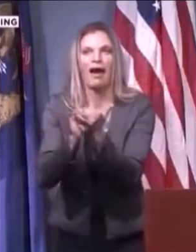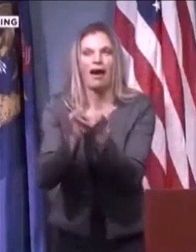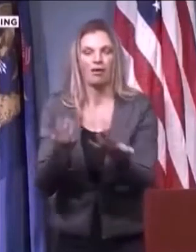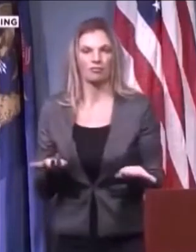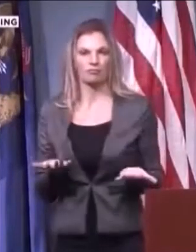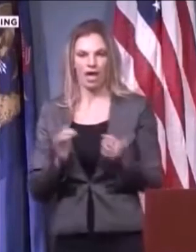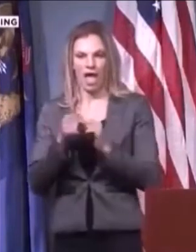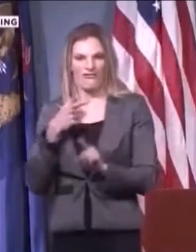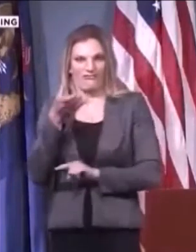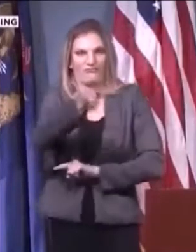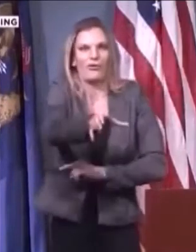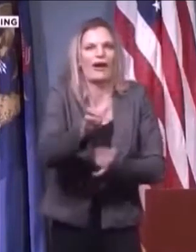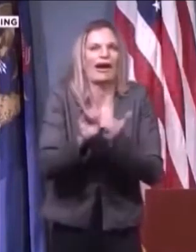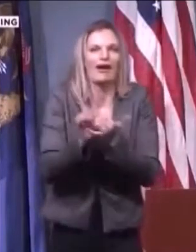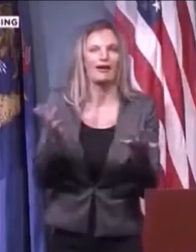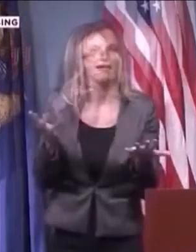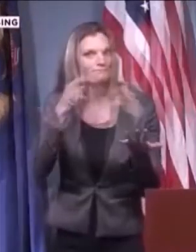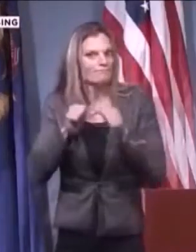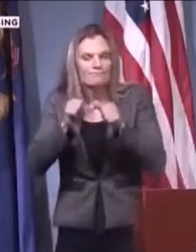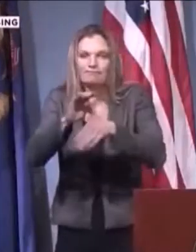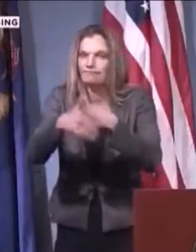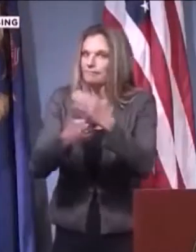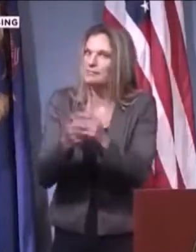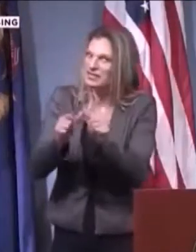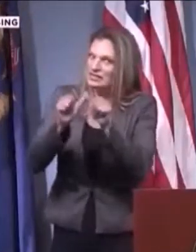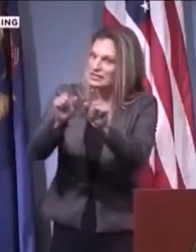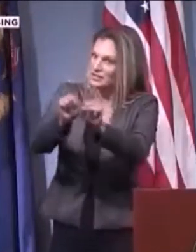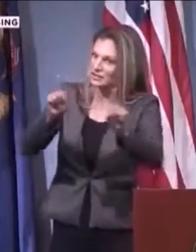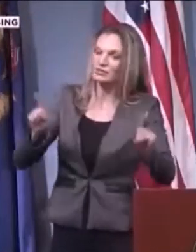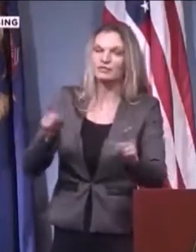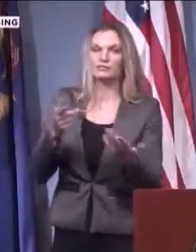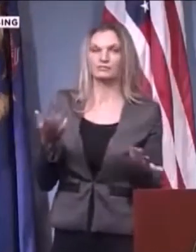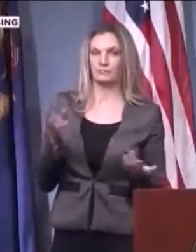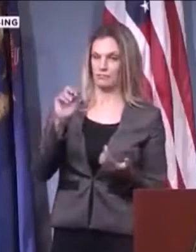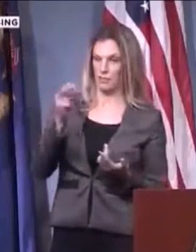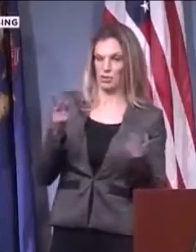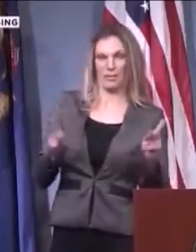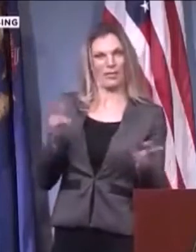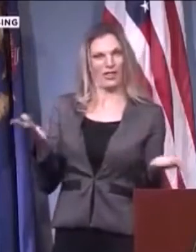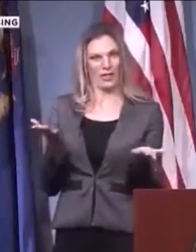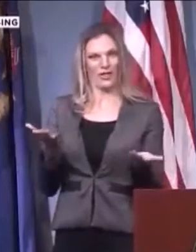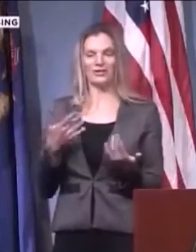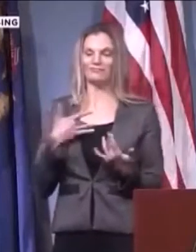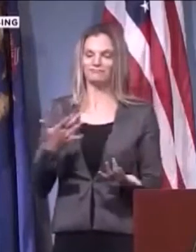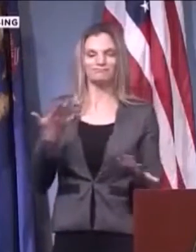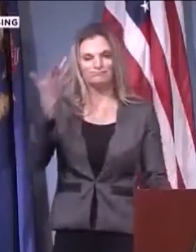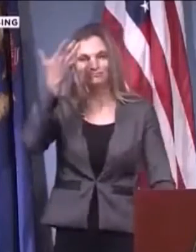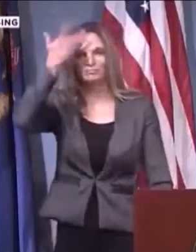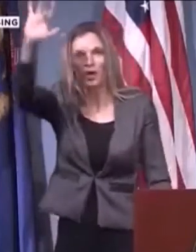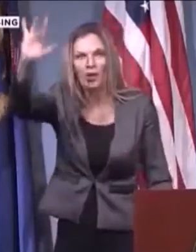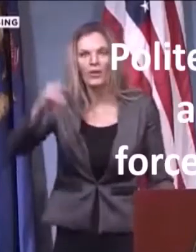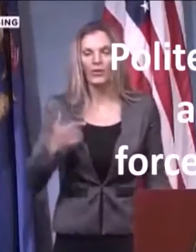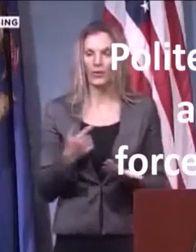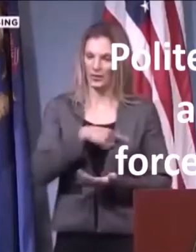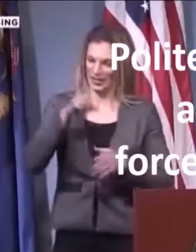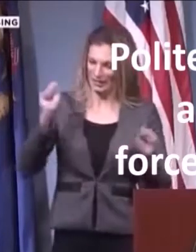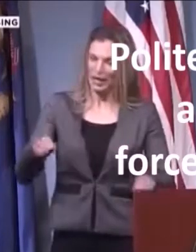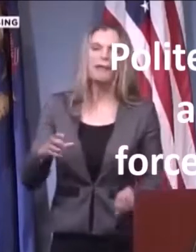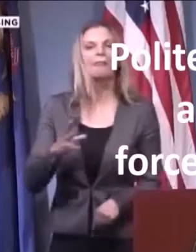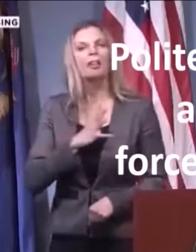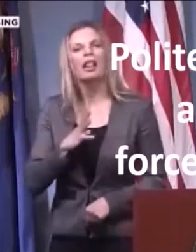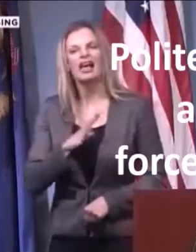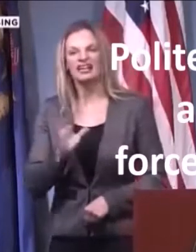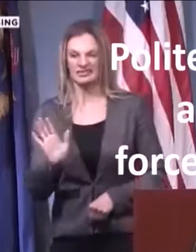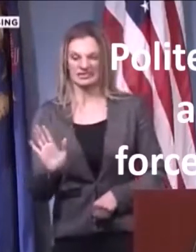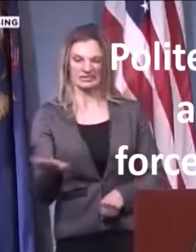to that. So that will probably be the next place she goes to. We're tough. can figure out how to do it politely, but